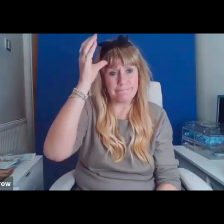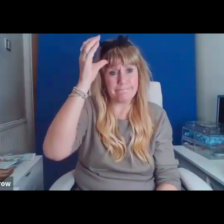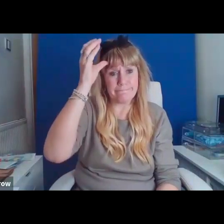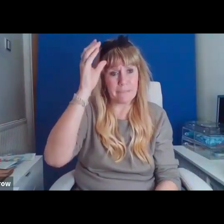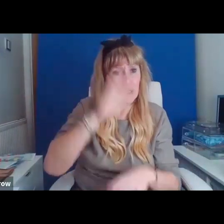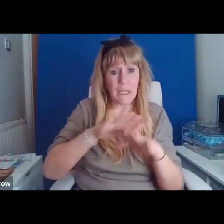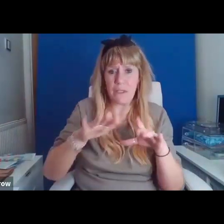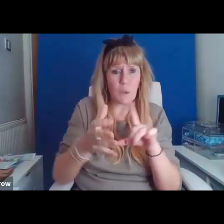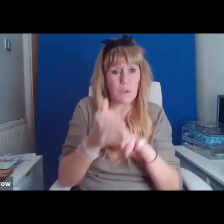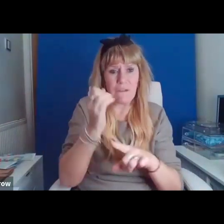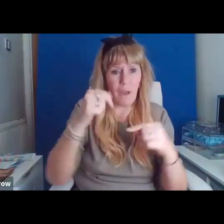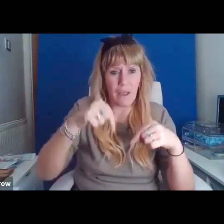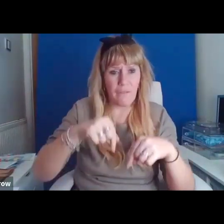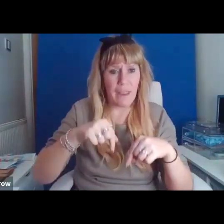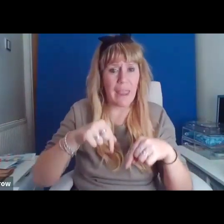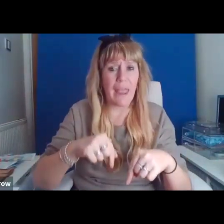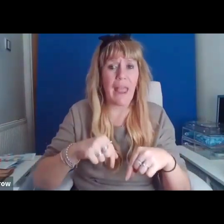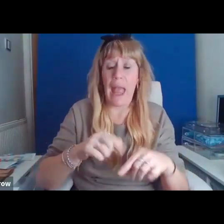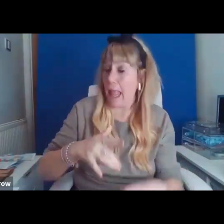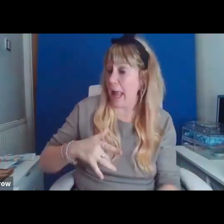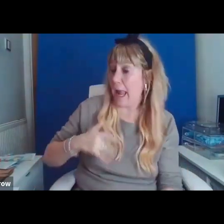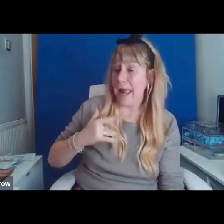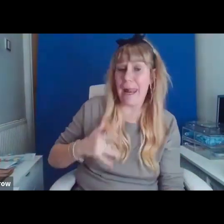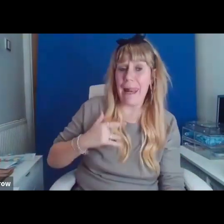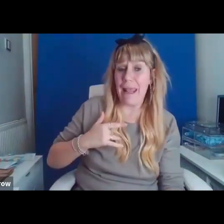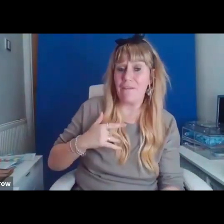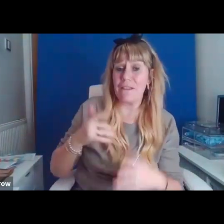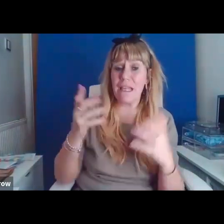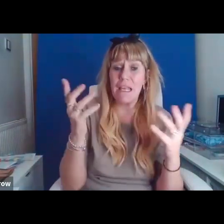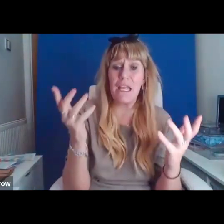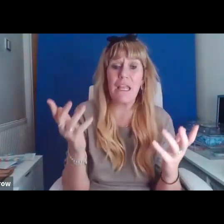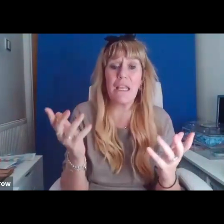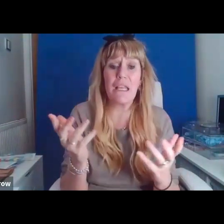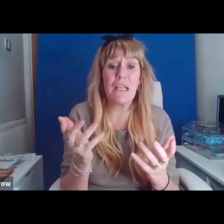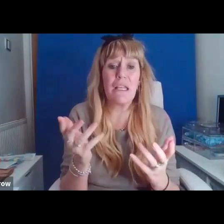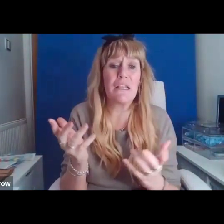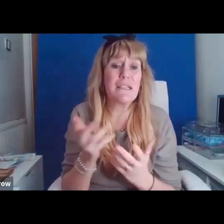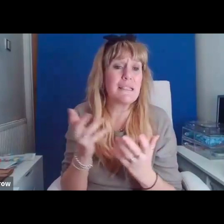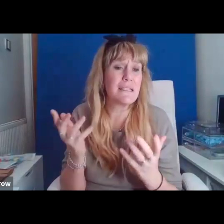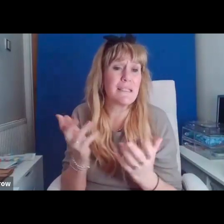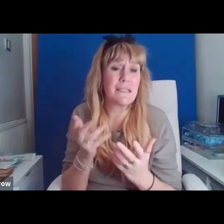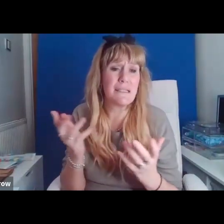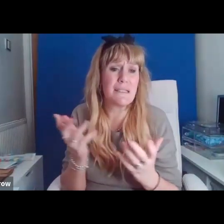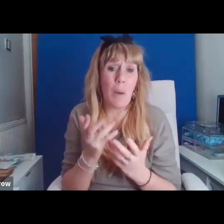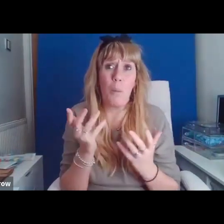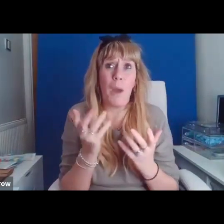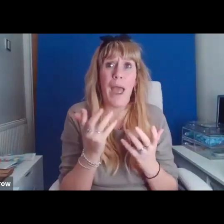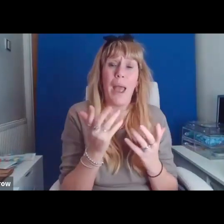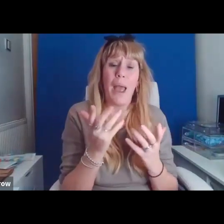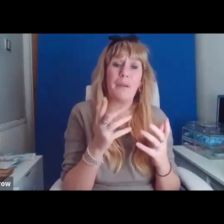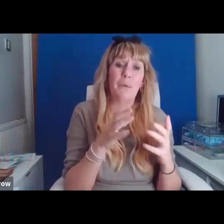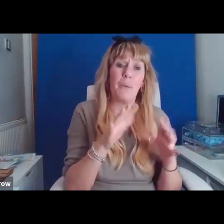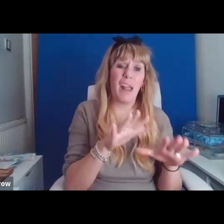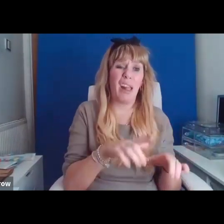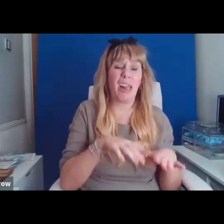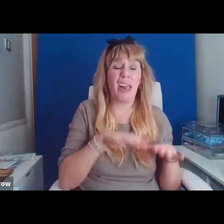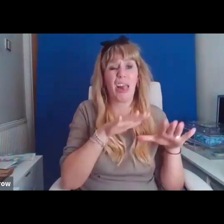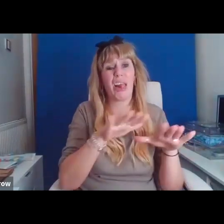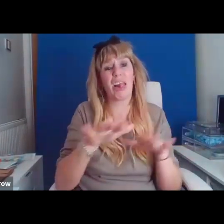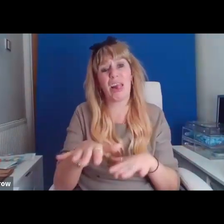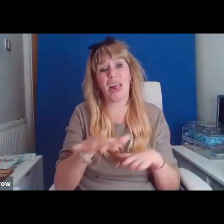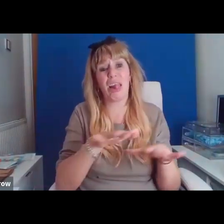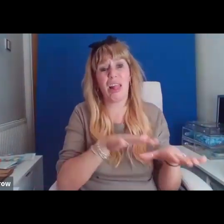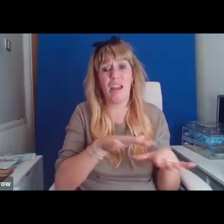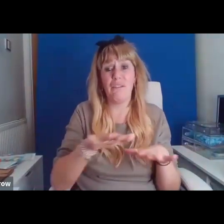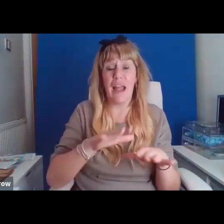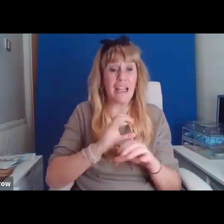It lives somewhere between lymph and distress. Between joints and